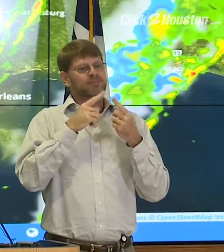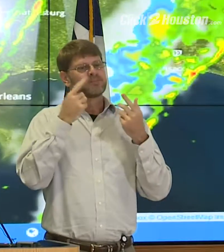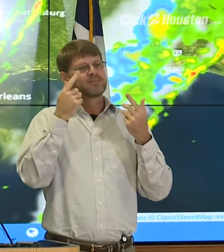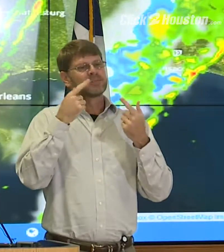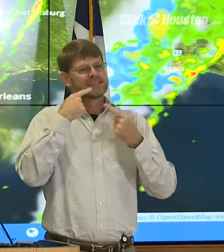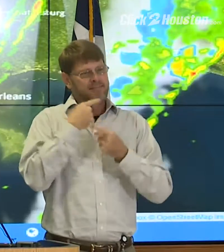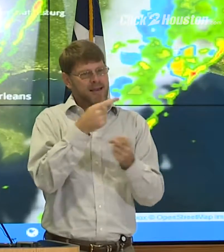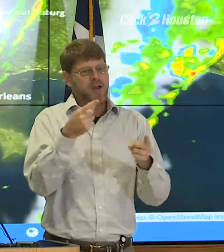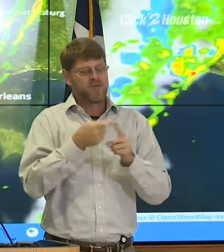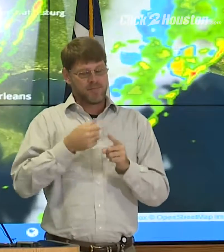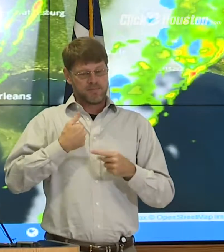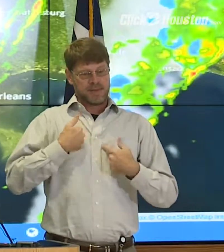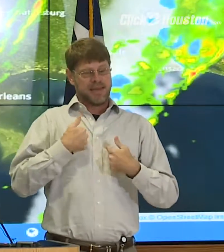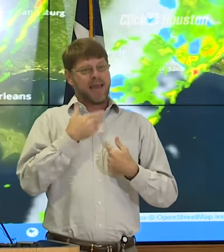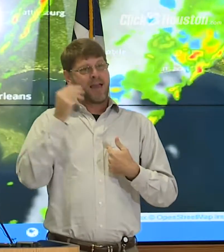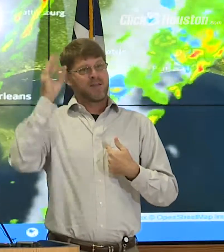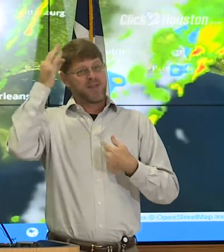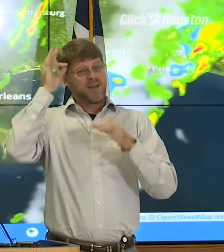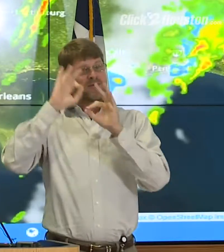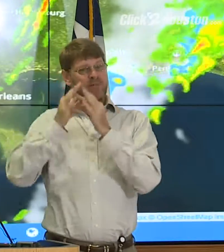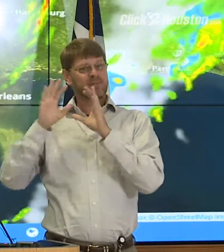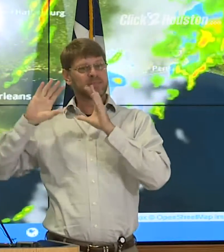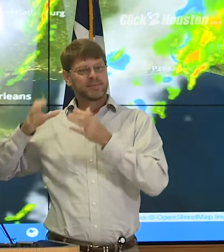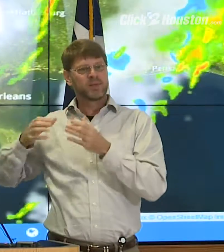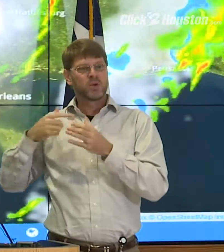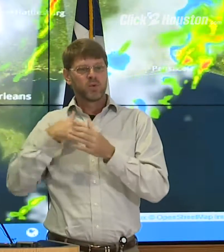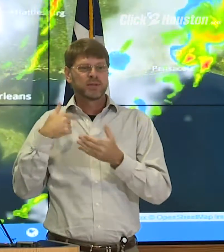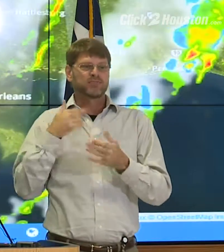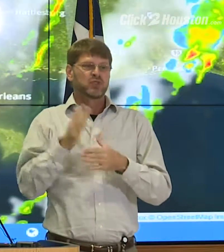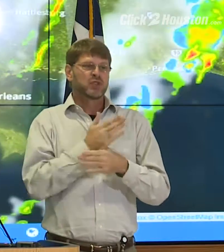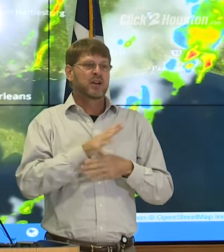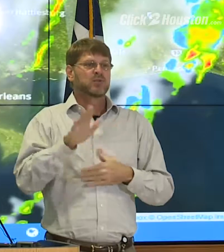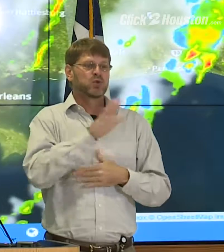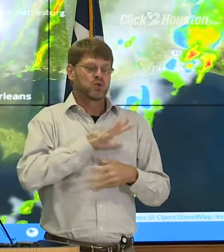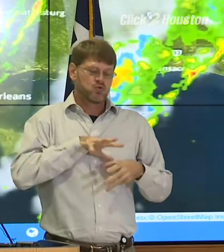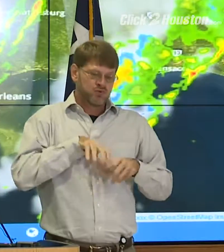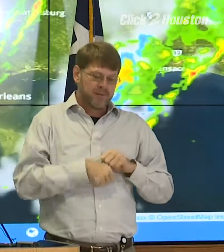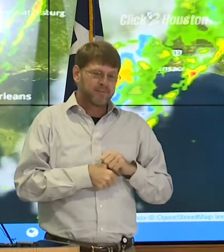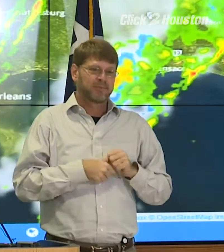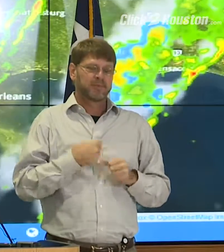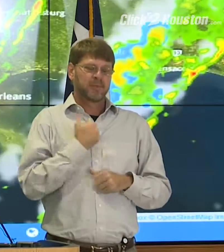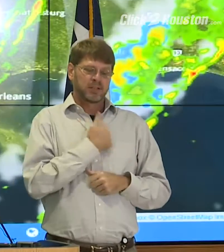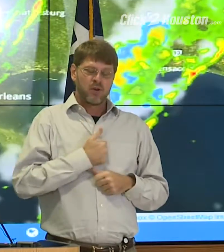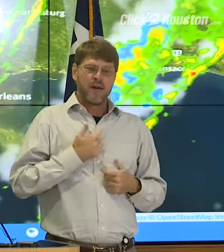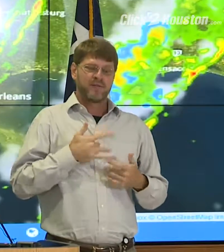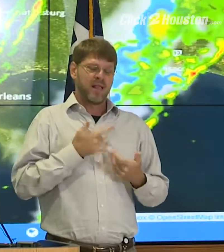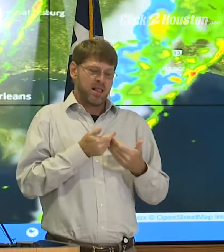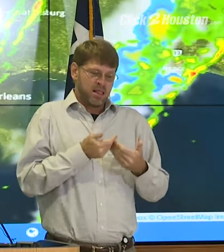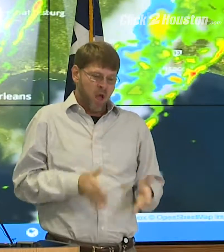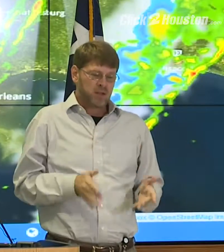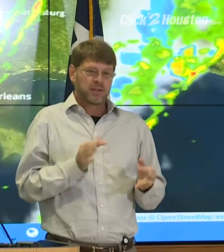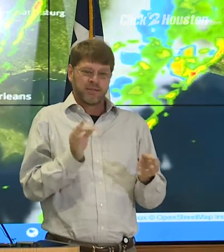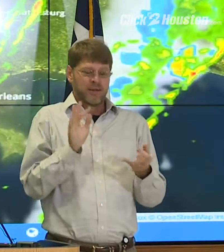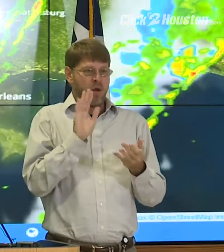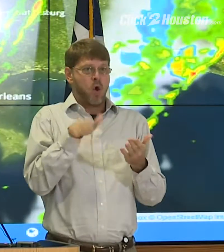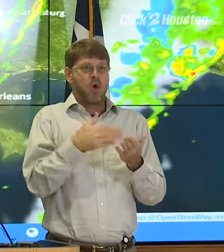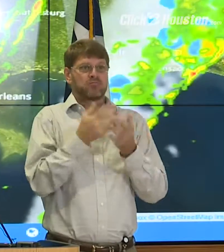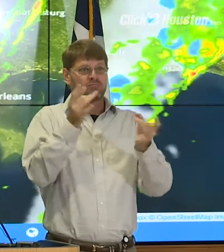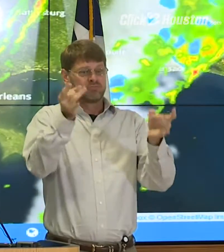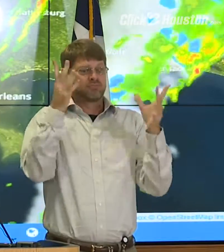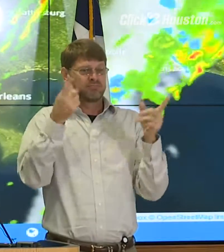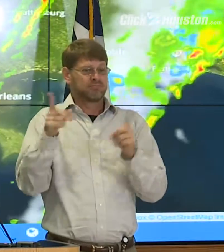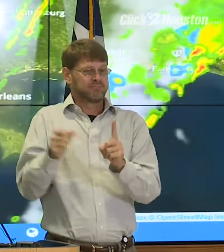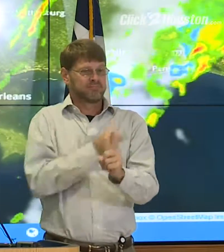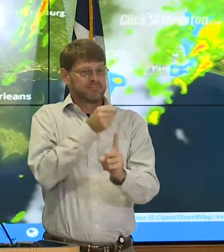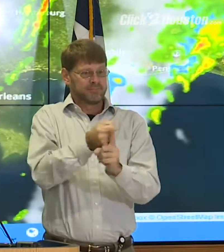family that we share your grief, your sorrow, and your loss with this tremendous disaster that